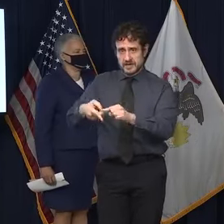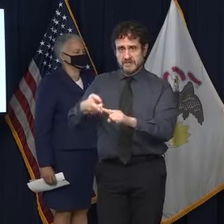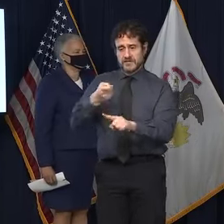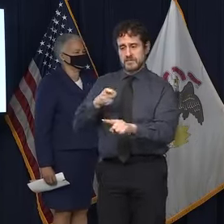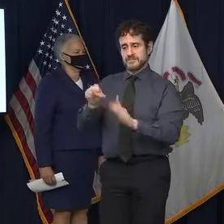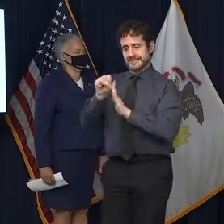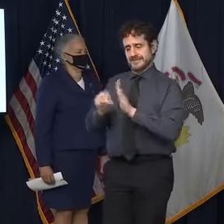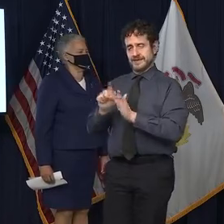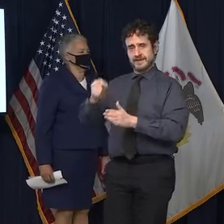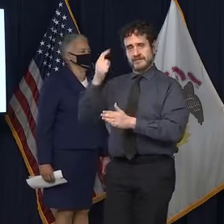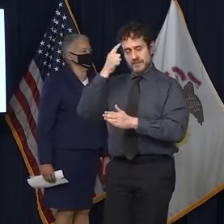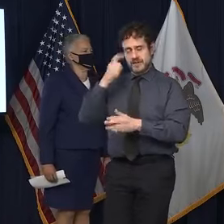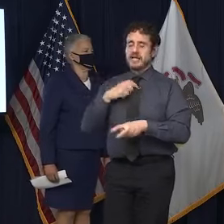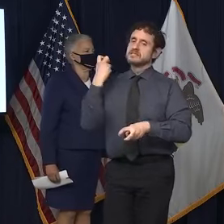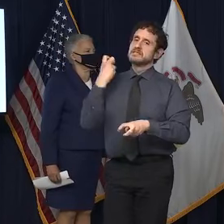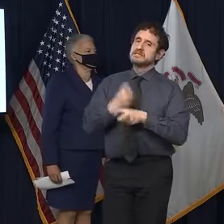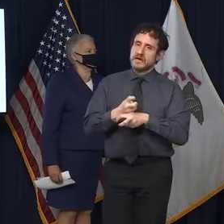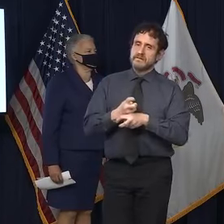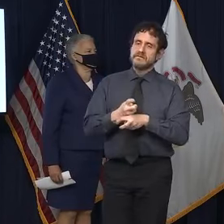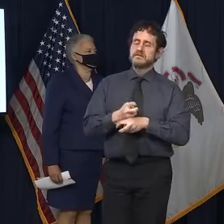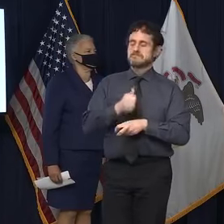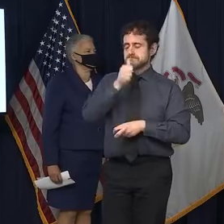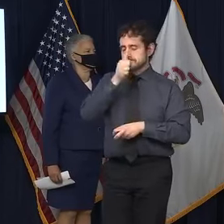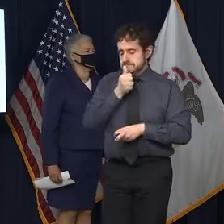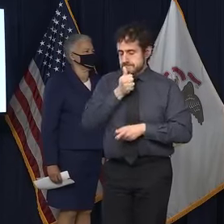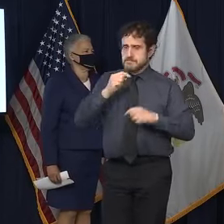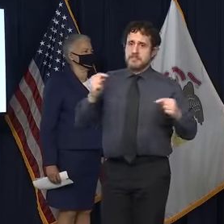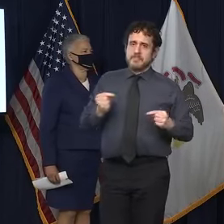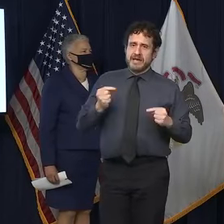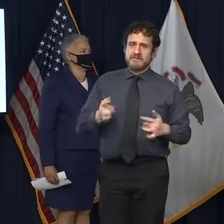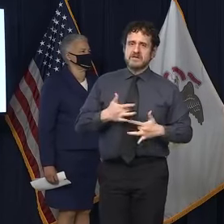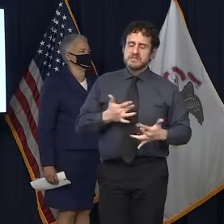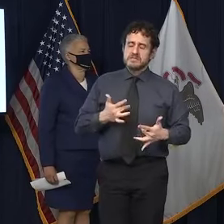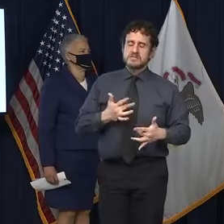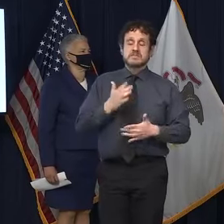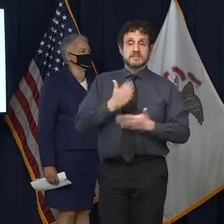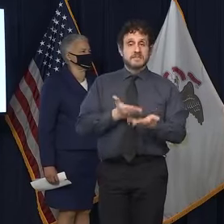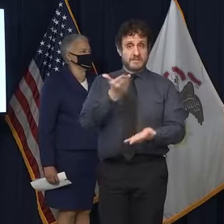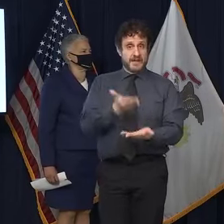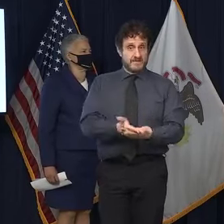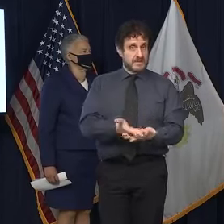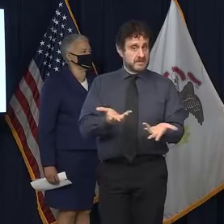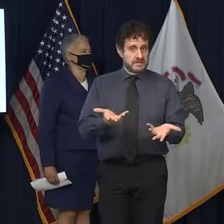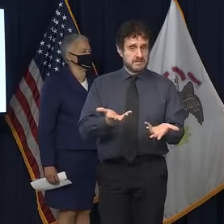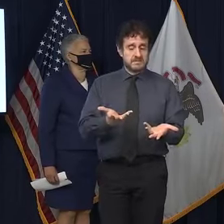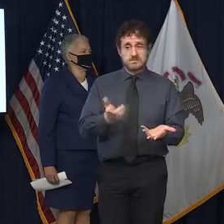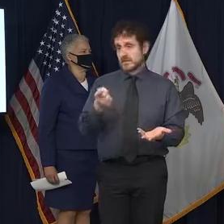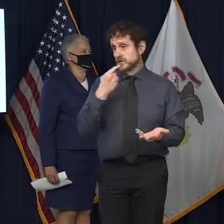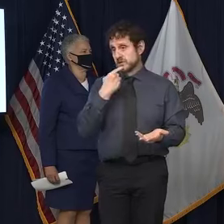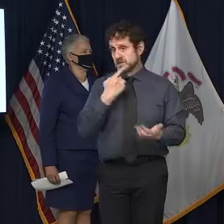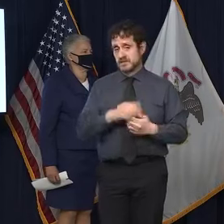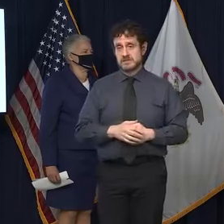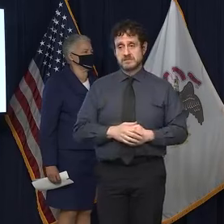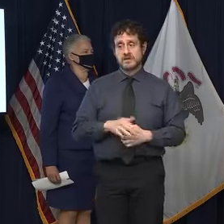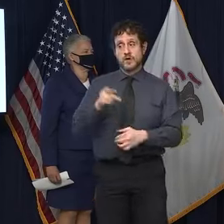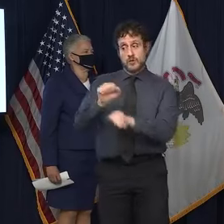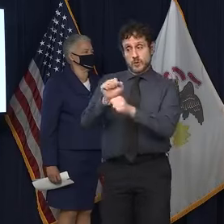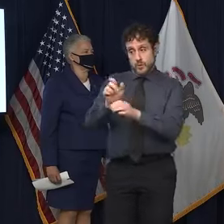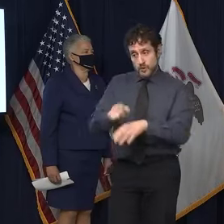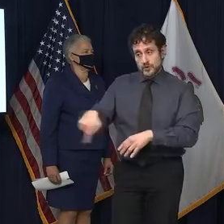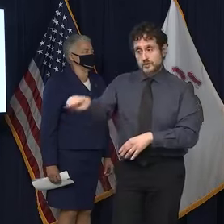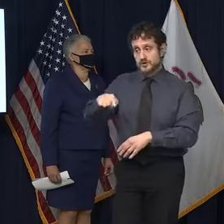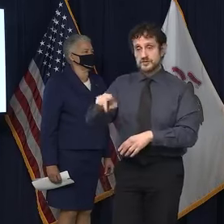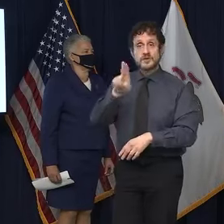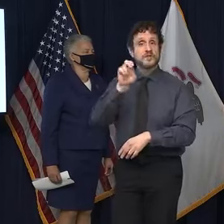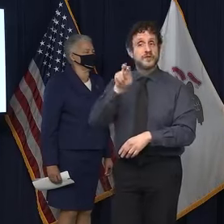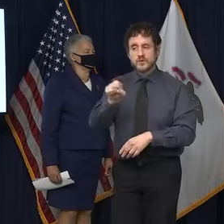government. They're hard. They're painful. And, you know, some evidence of that is, you know, as you say, the workers and their